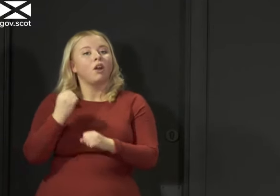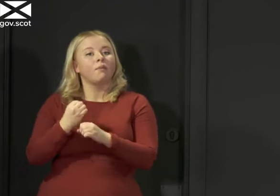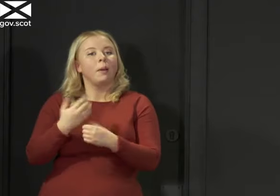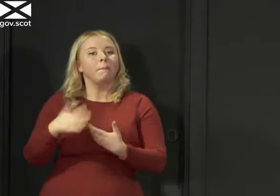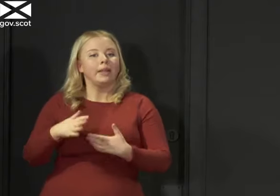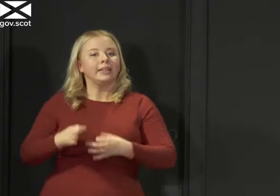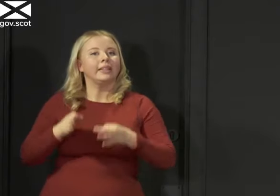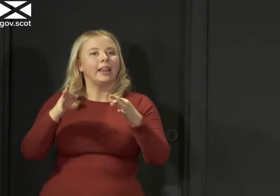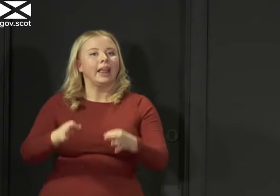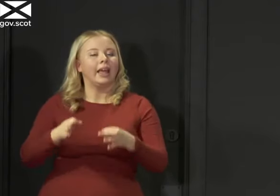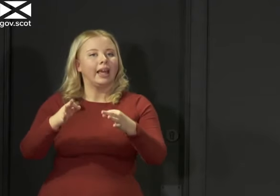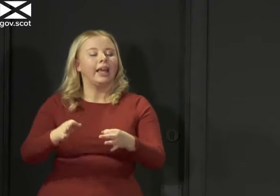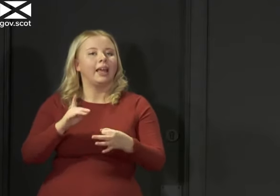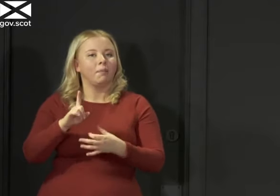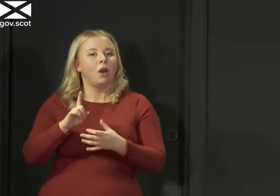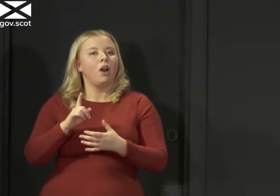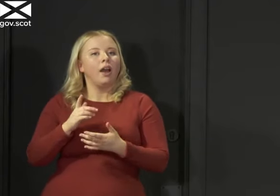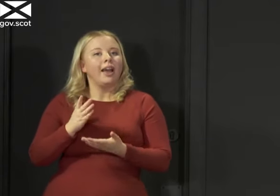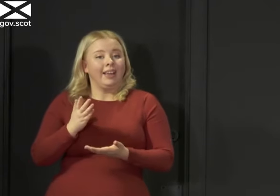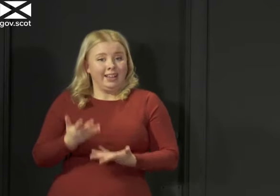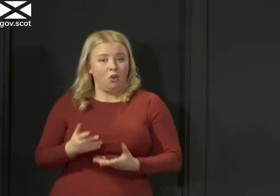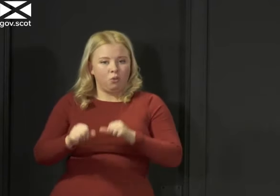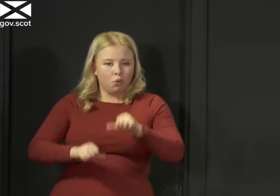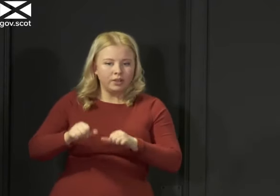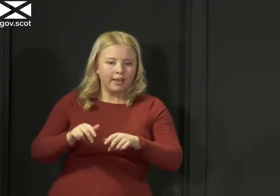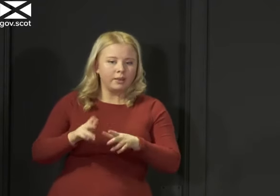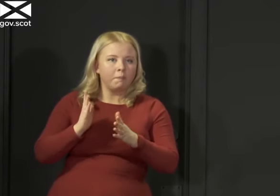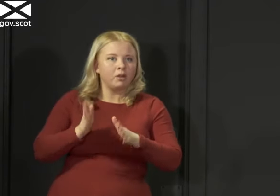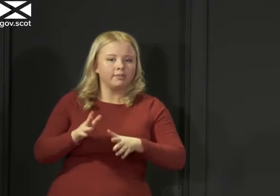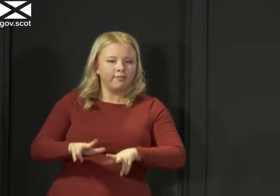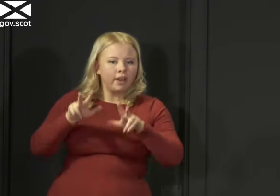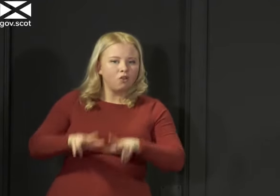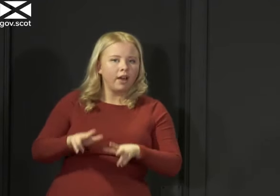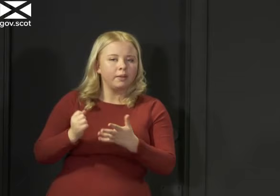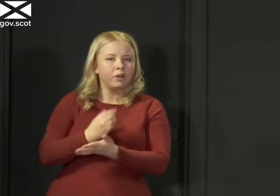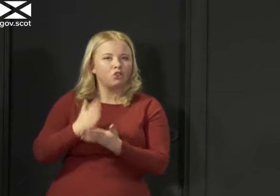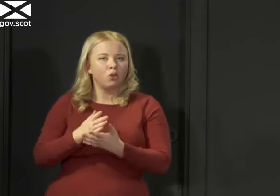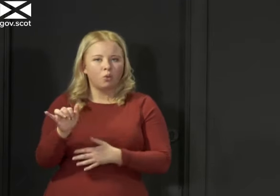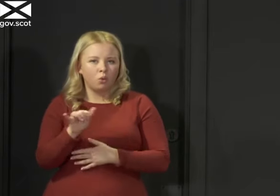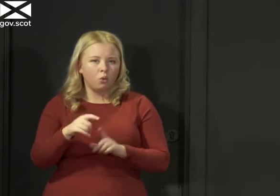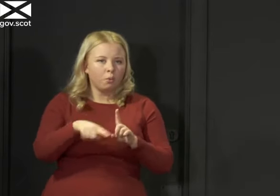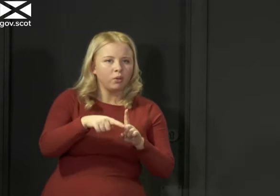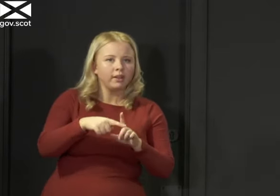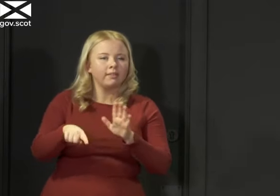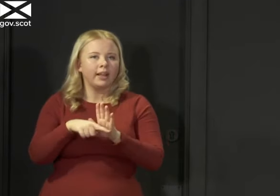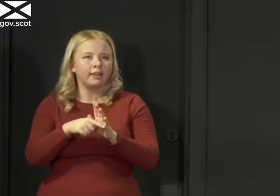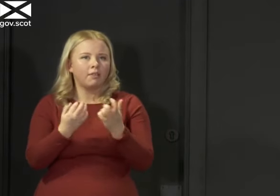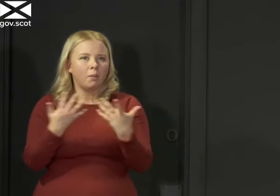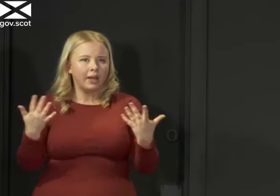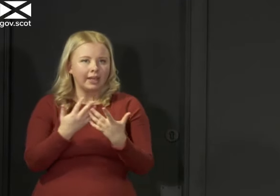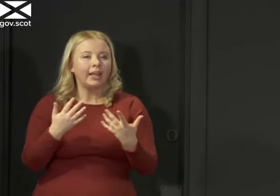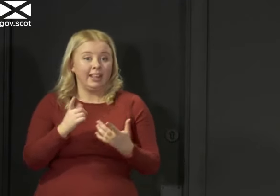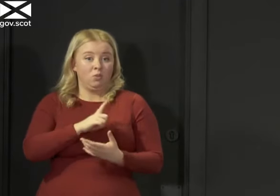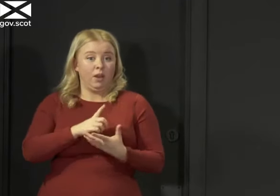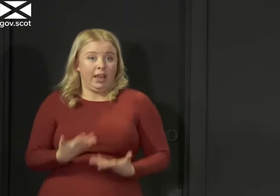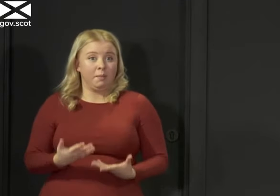that, but there is a process of verification that is having to be done to establish the positive, negative breakdown of that. Now, that has been done